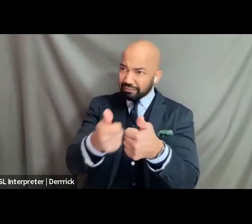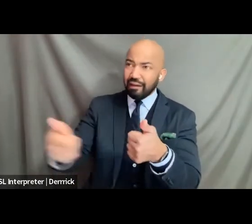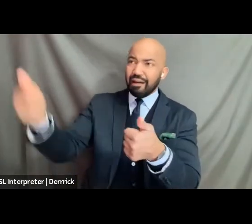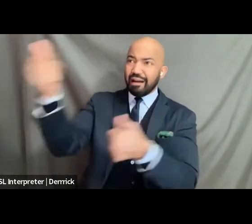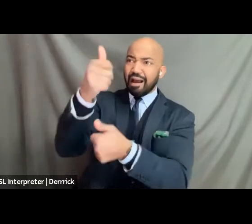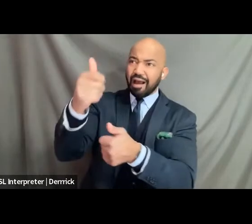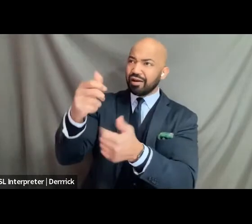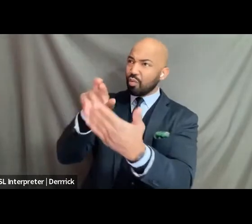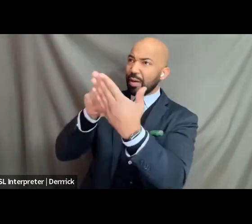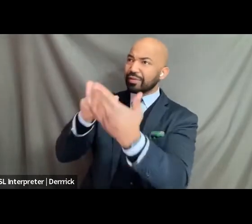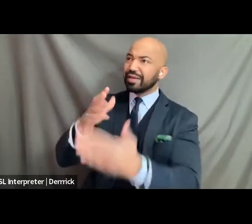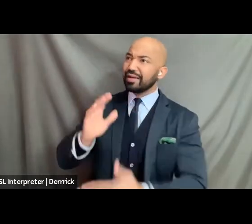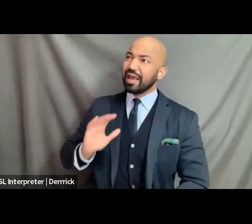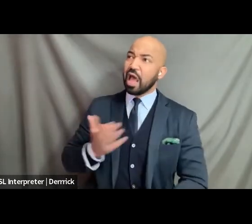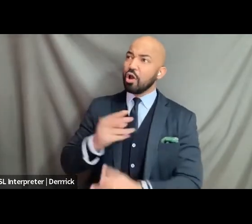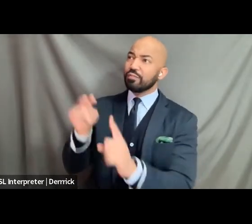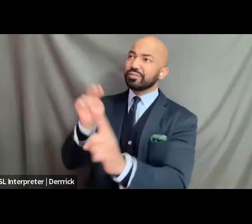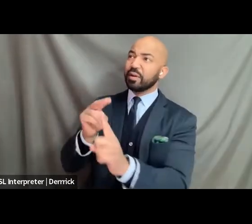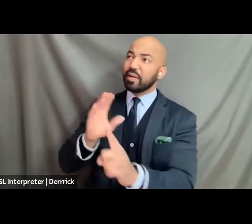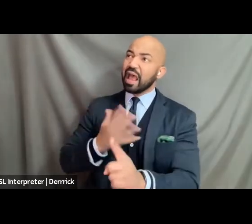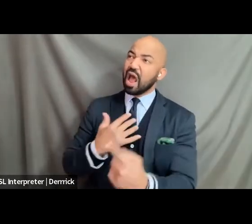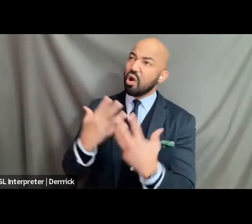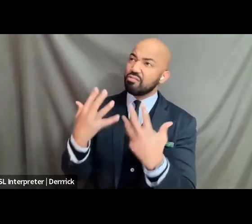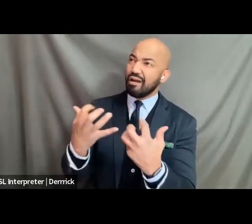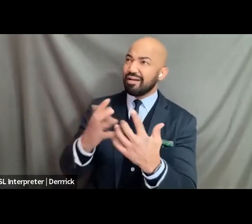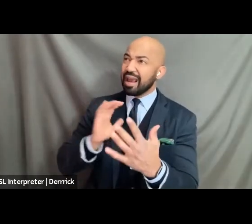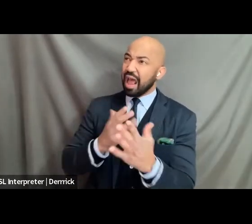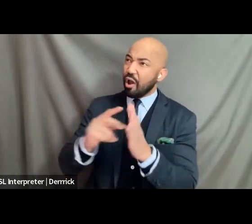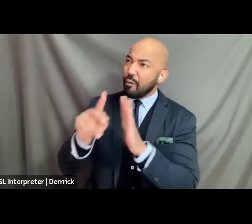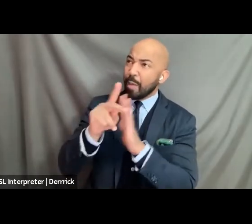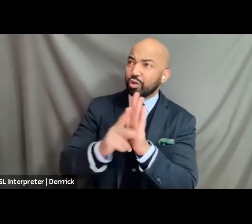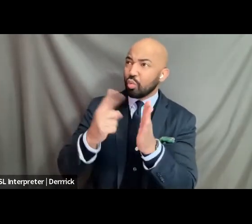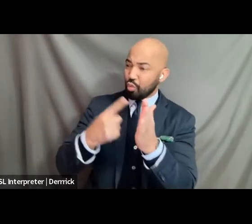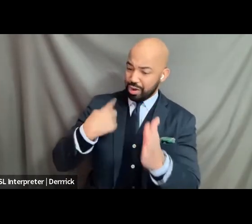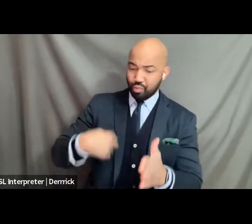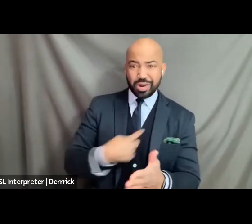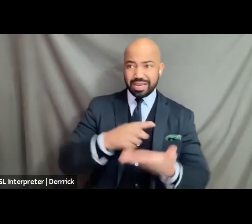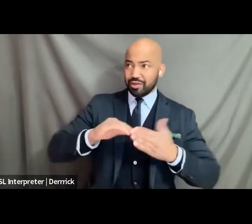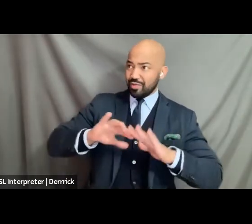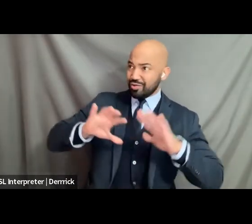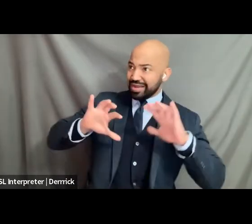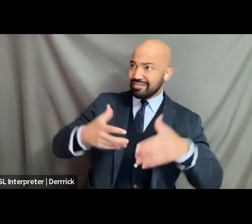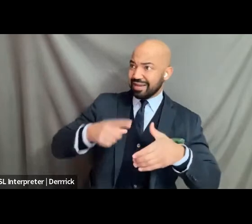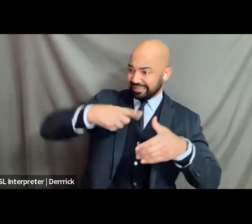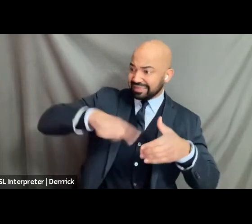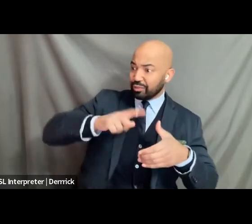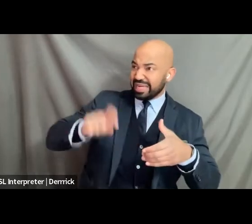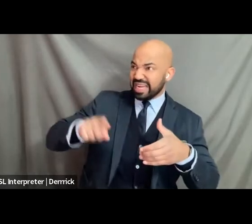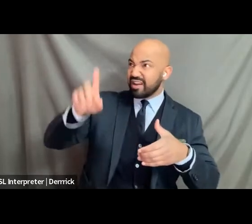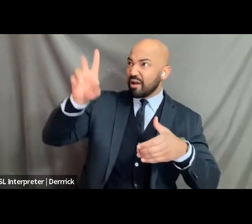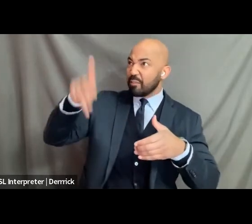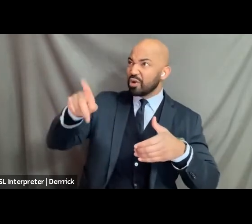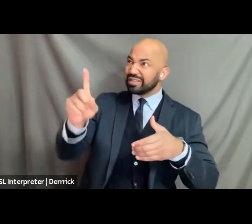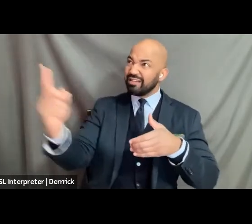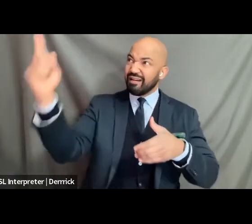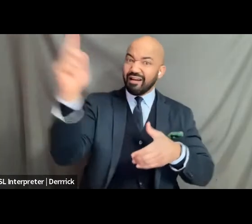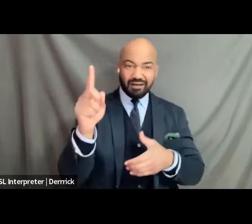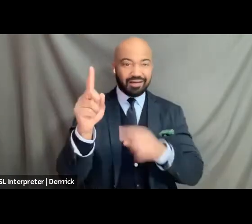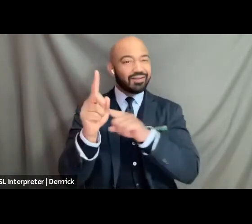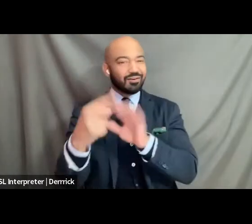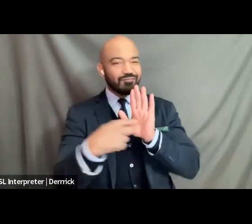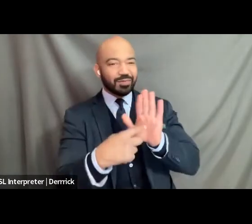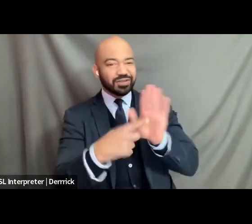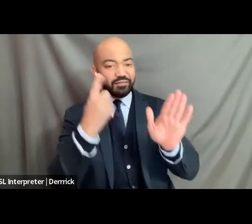our desires um our policies like what we truly need then that's something worth celebrating